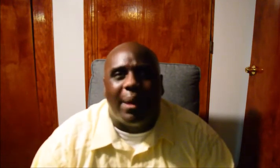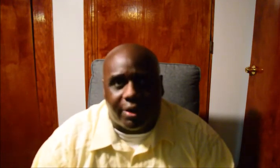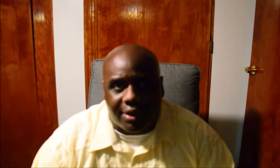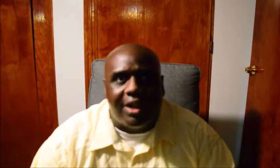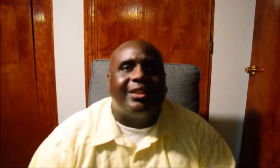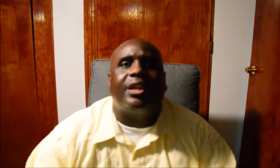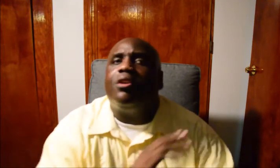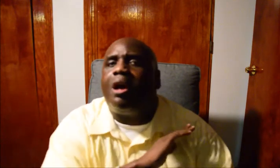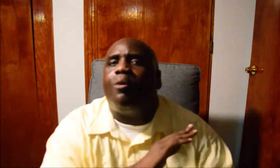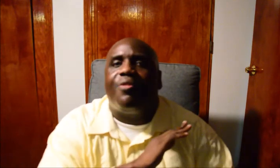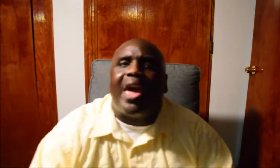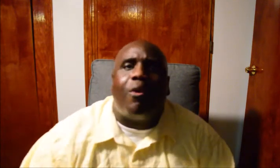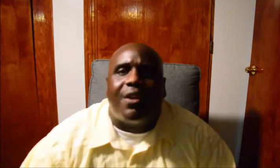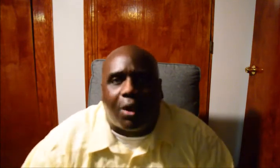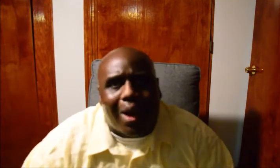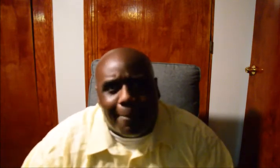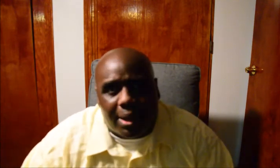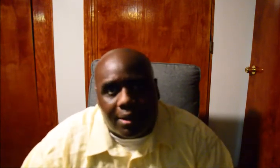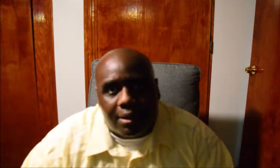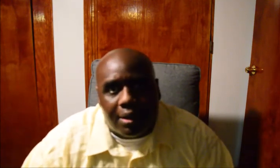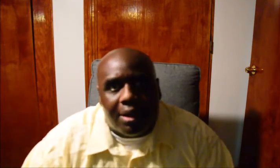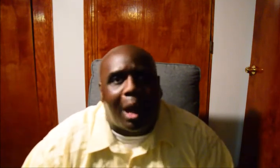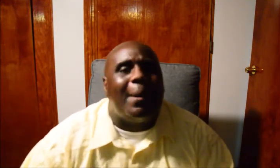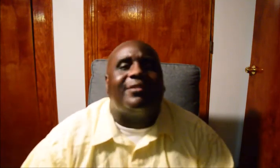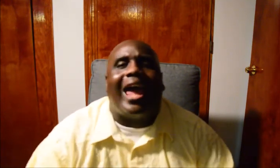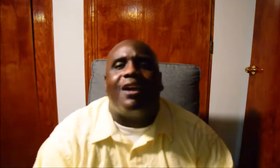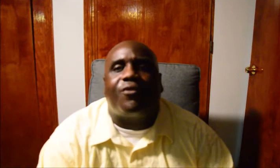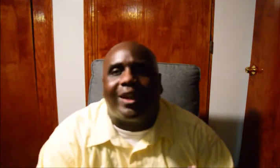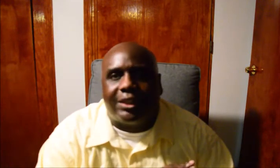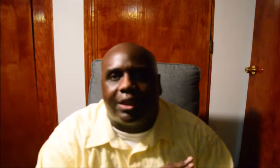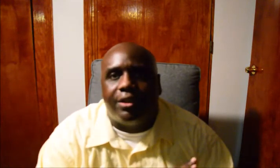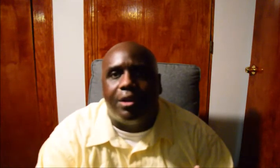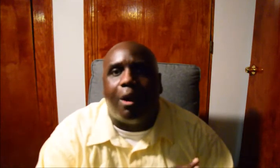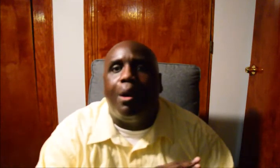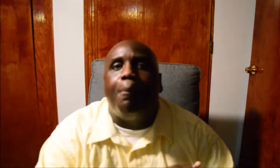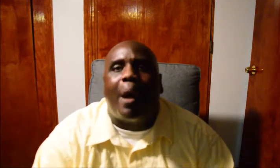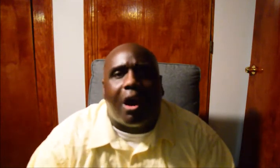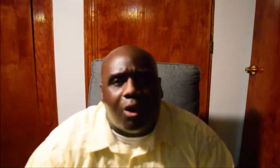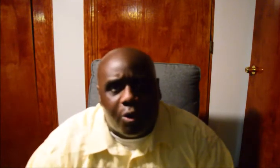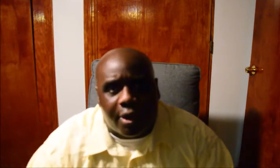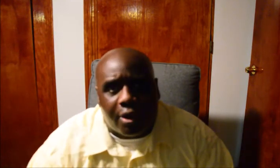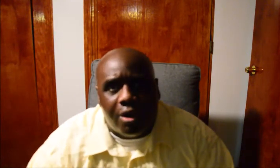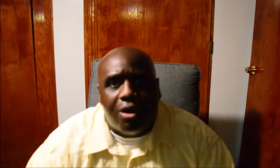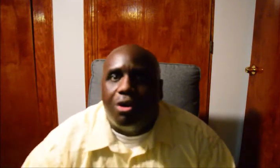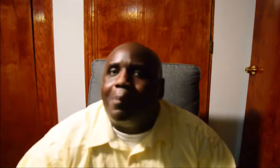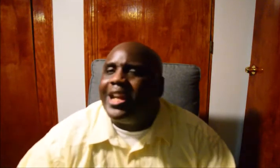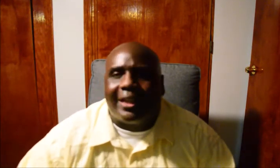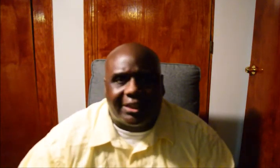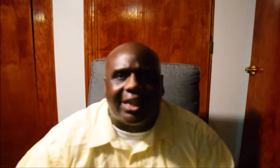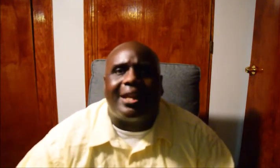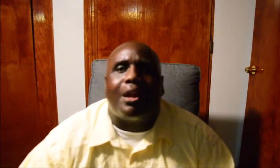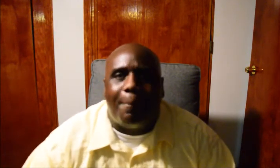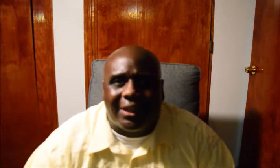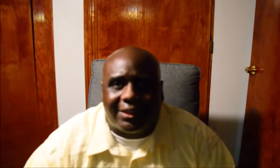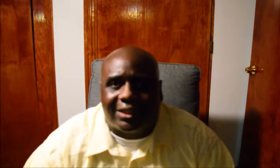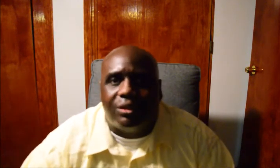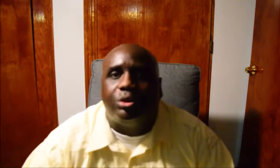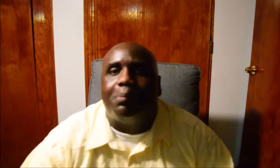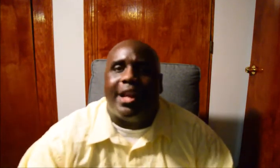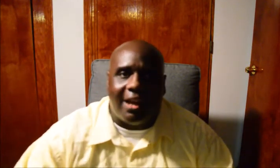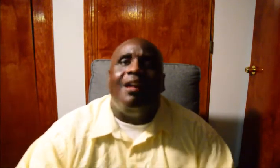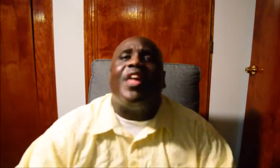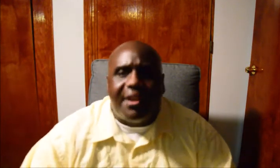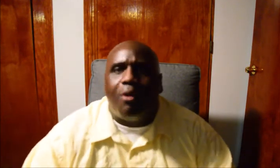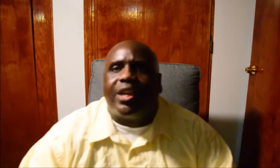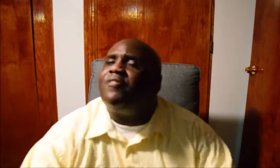billion. So, you know, they don't give a crap about the average, you know, bar owner who might have to shut down a business and